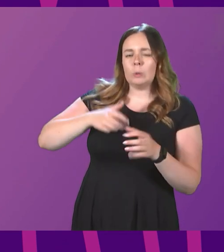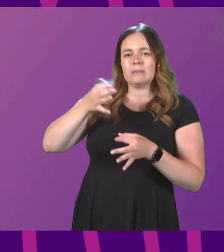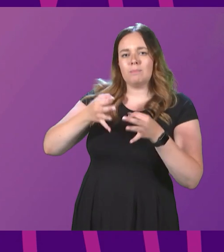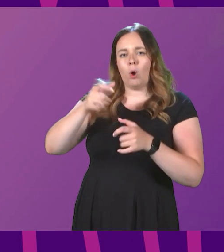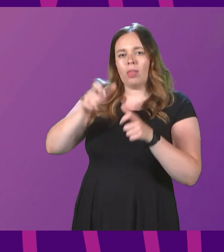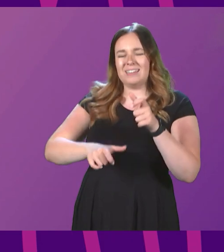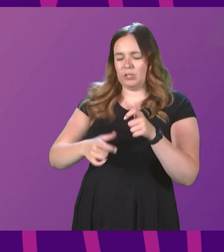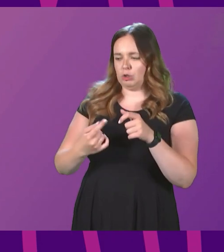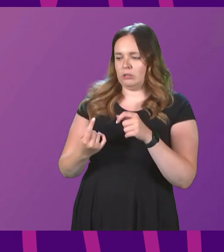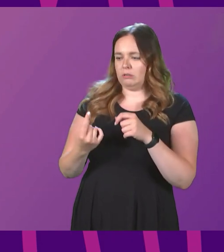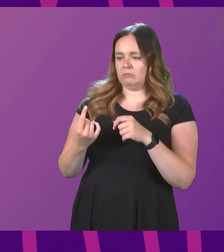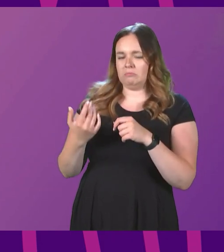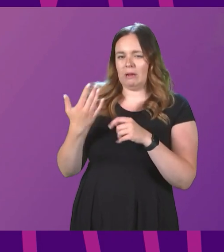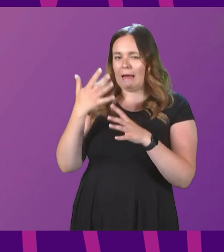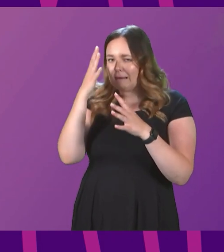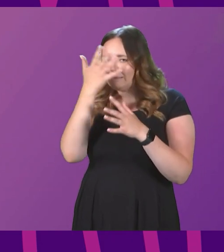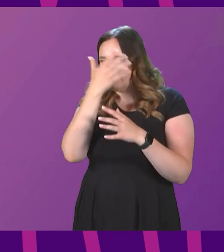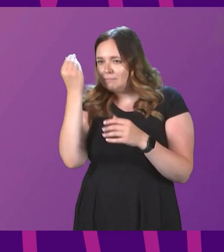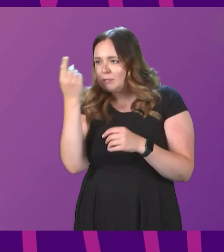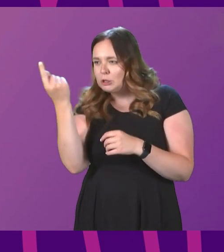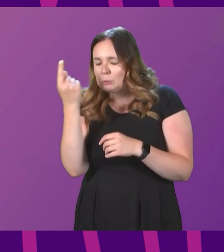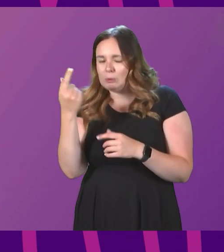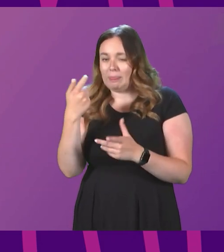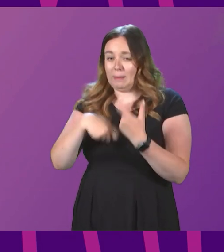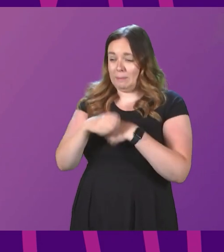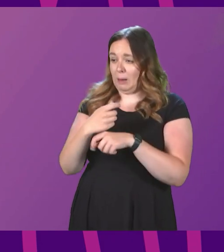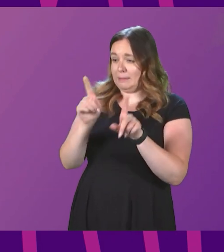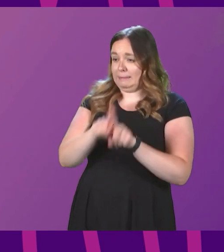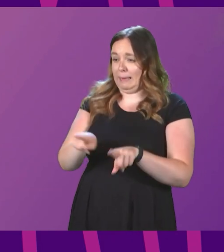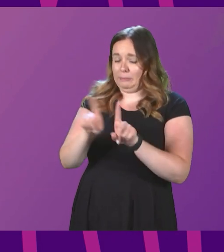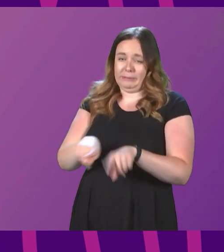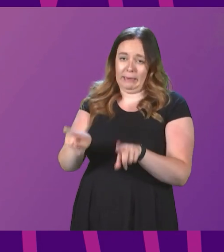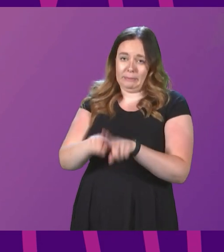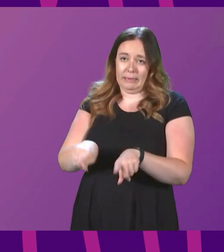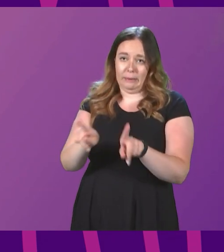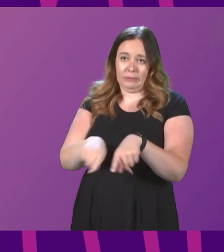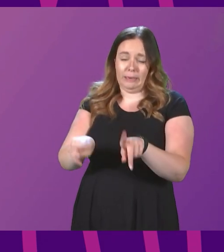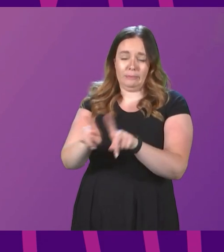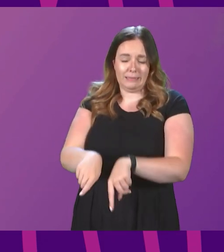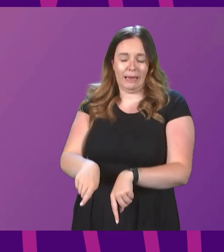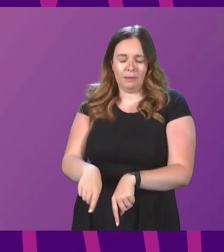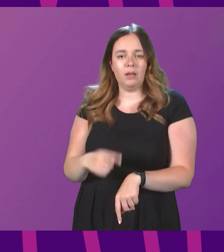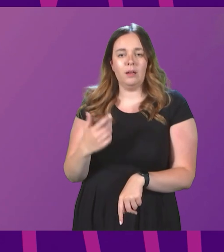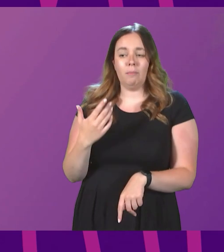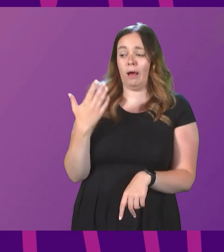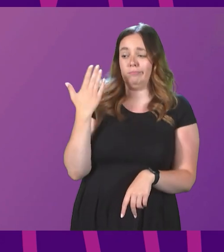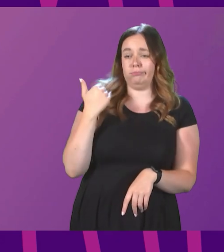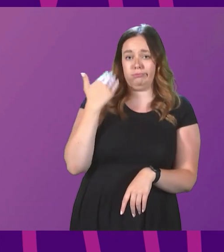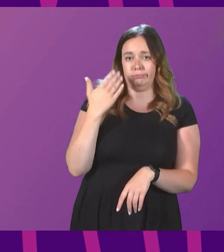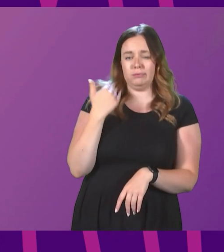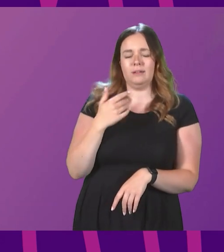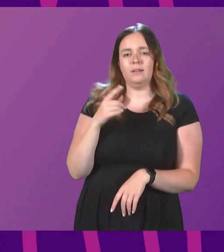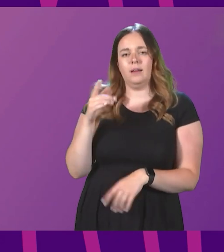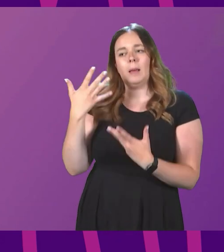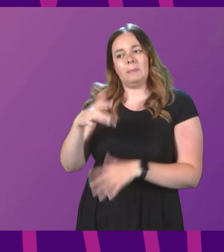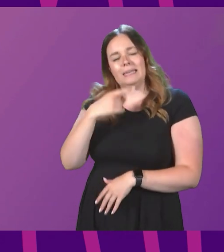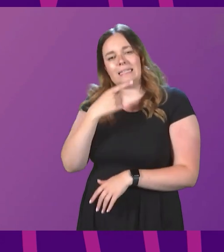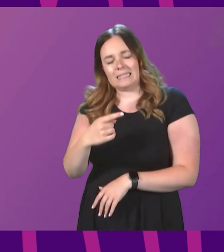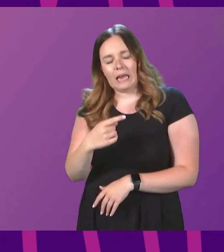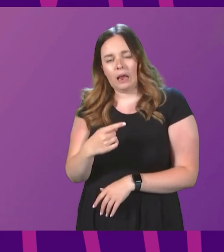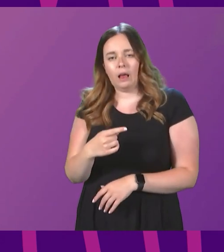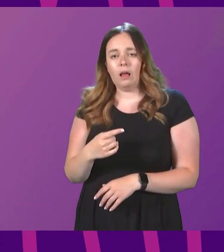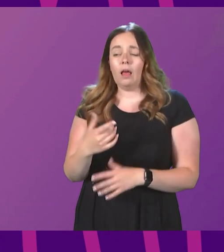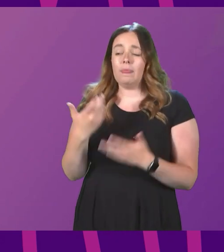I can't remember which one, they all begin to sound the same after a little while, in recent days say that the thing is